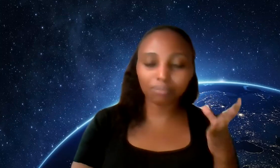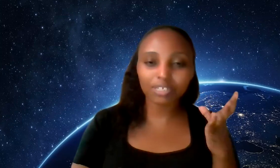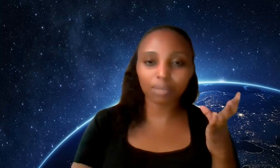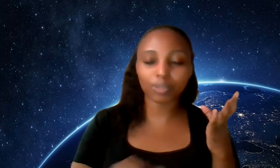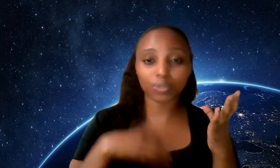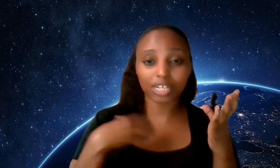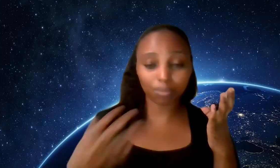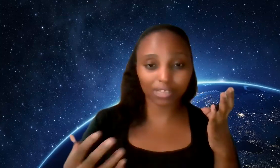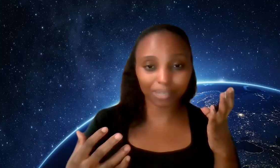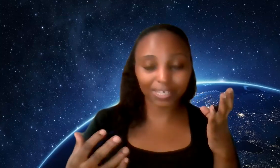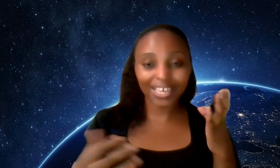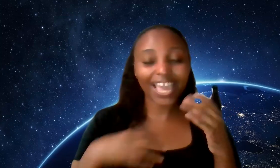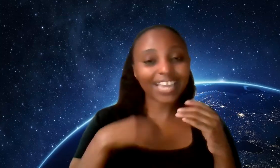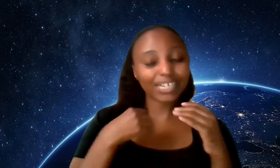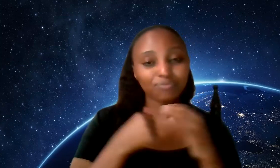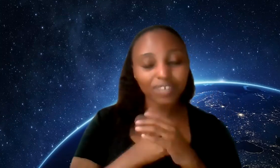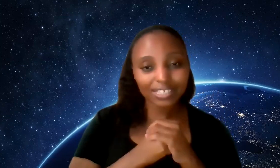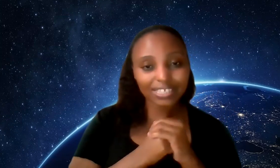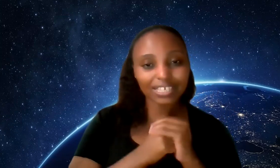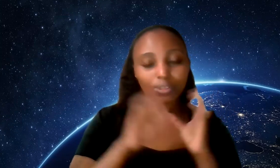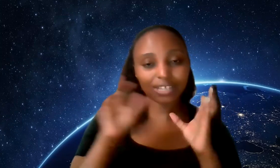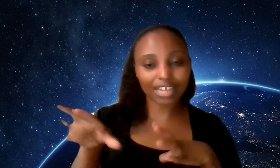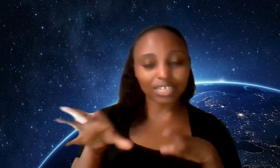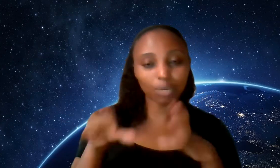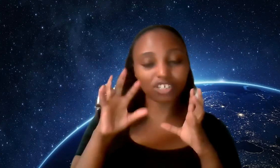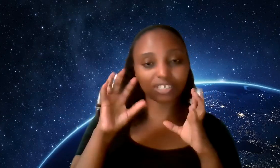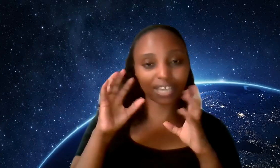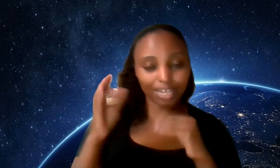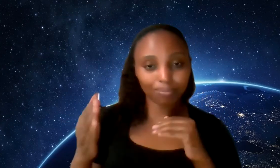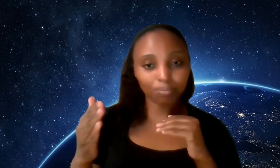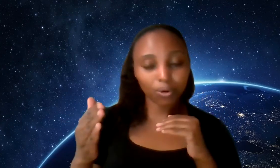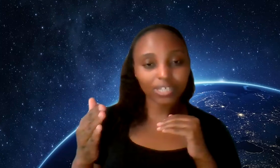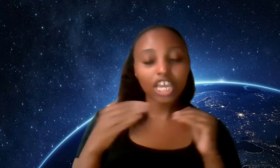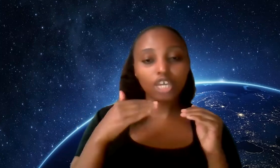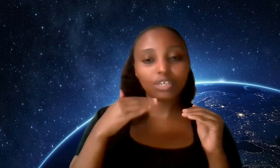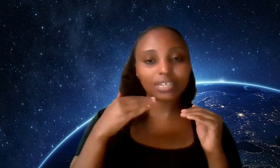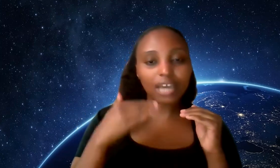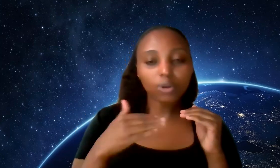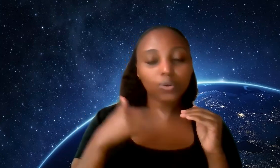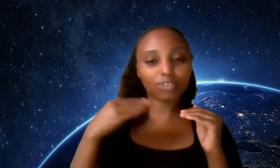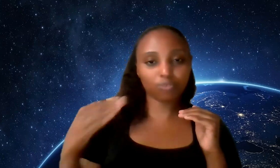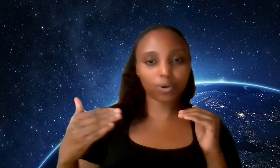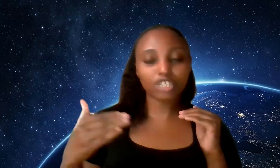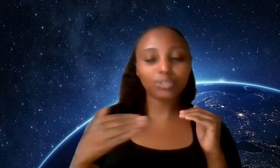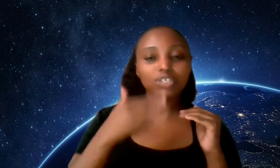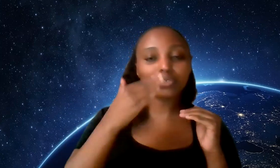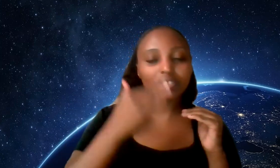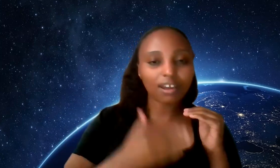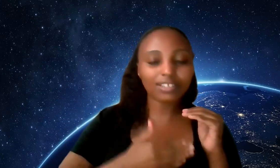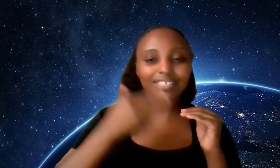helping someone to enable them and if it's on the latter which is the enabling point now going forward you need to start